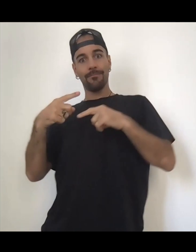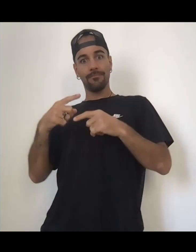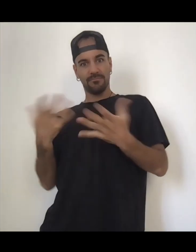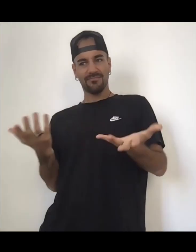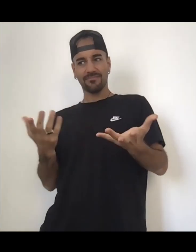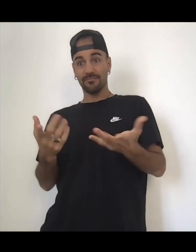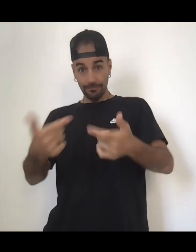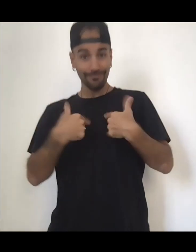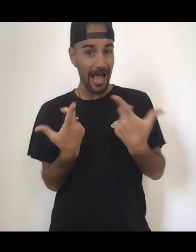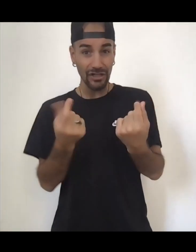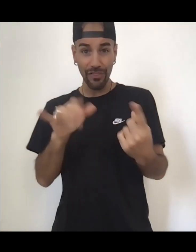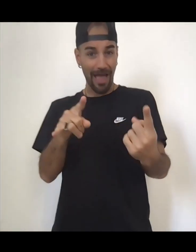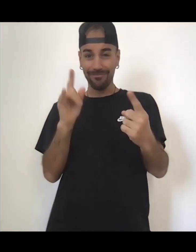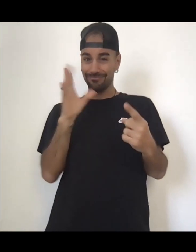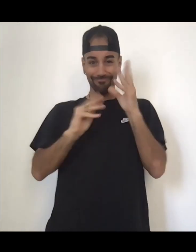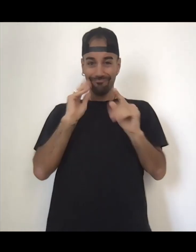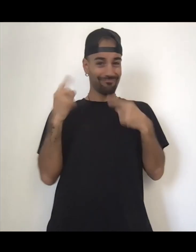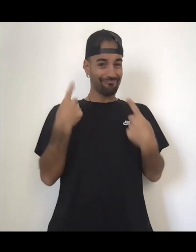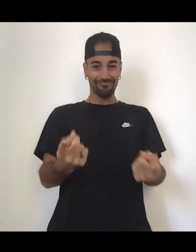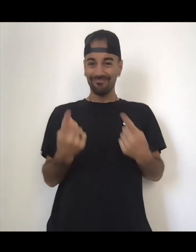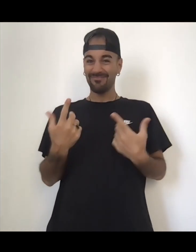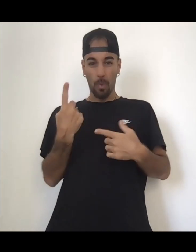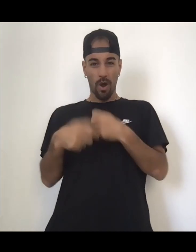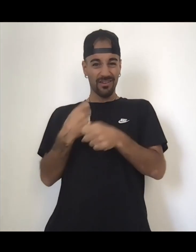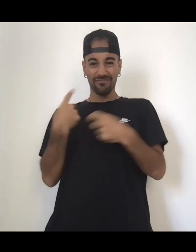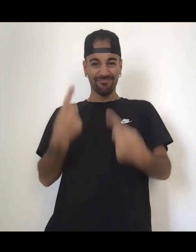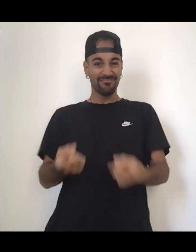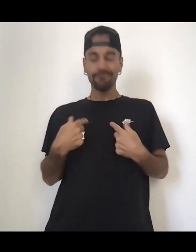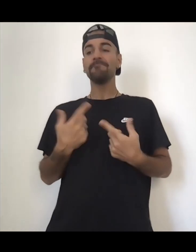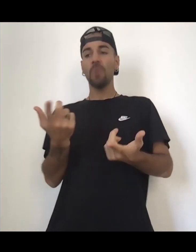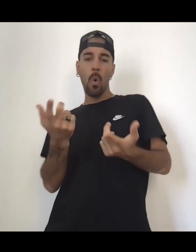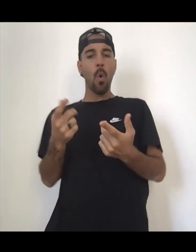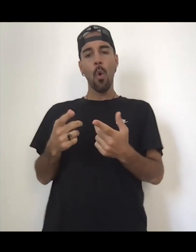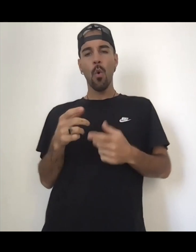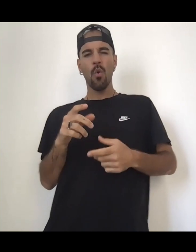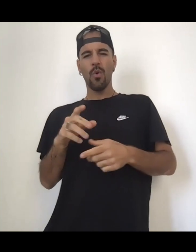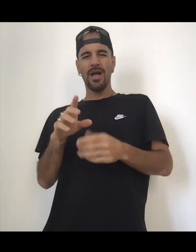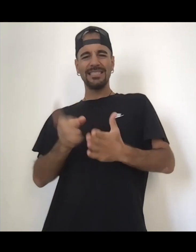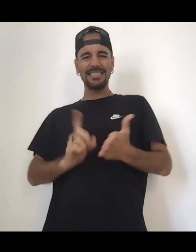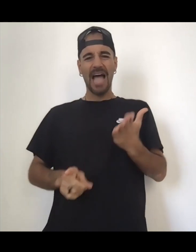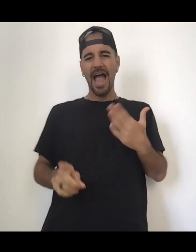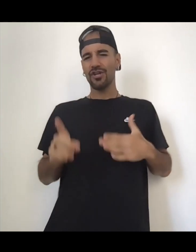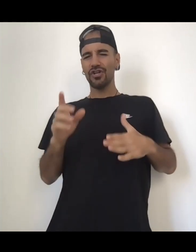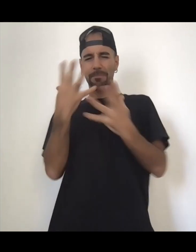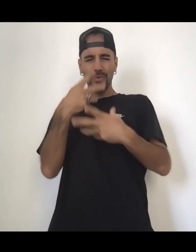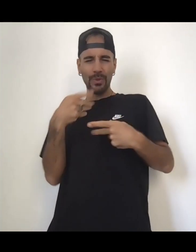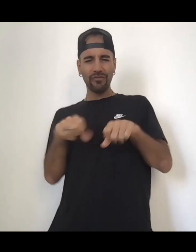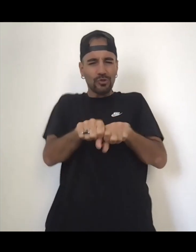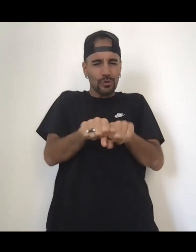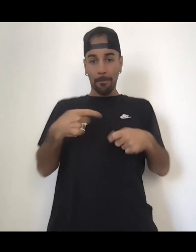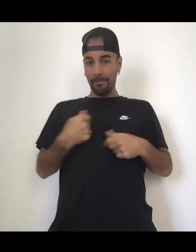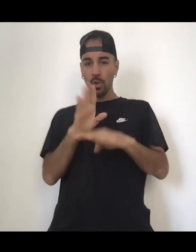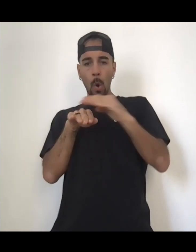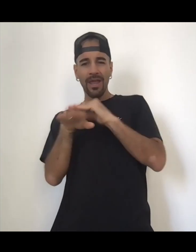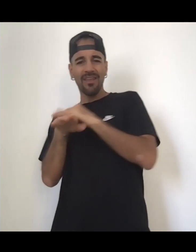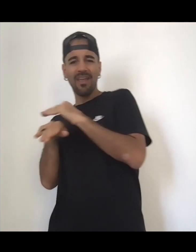designer places and just picking up $1,200 shoes and being like, oh, can I try these on? Yeah, and then try them on. I'm like, oh, these are cute. What about